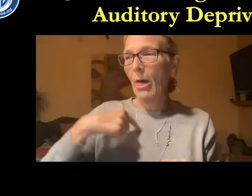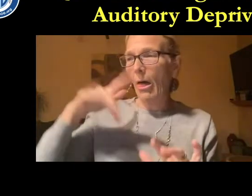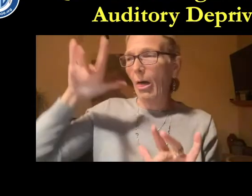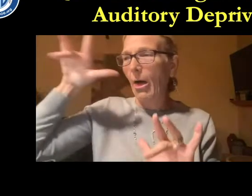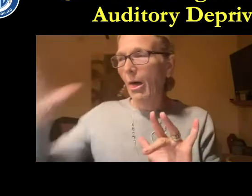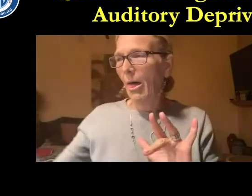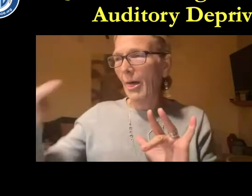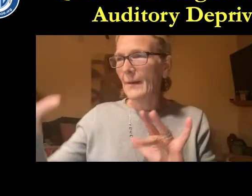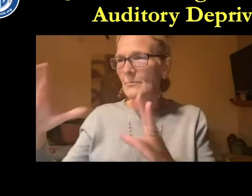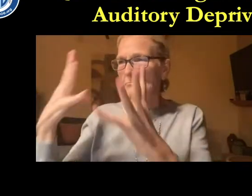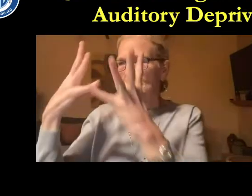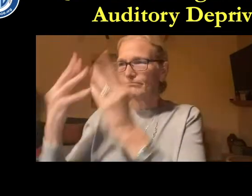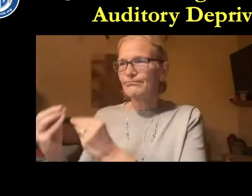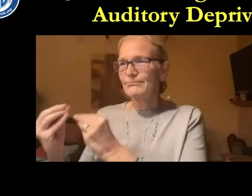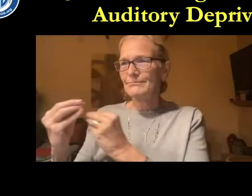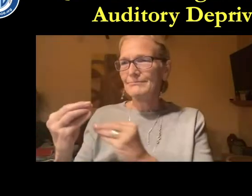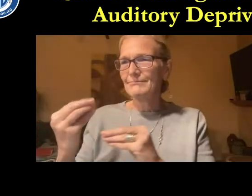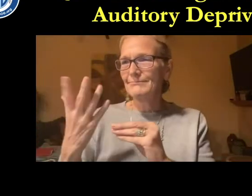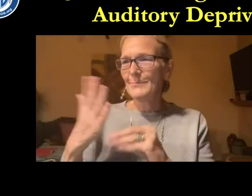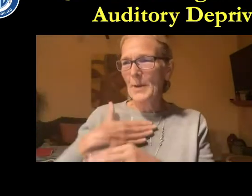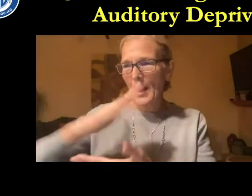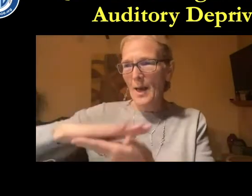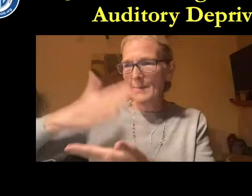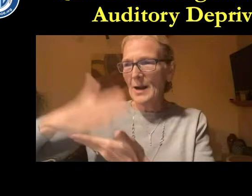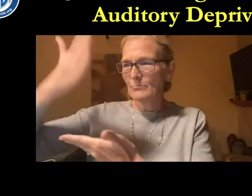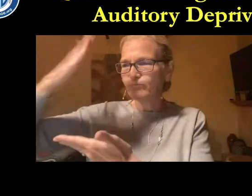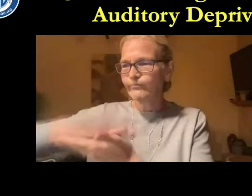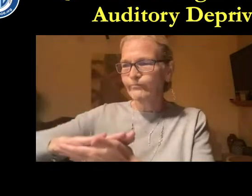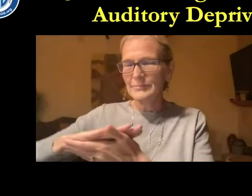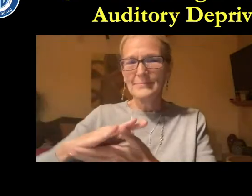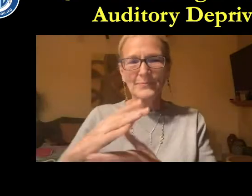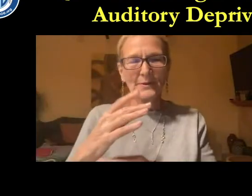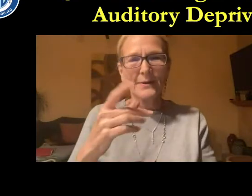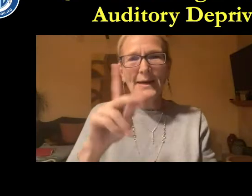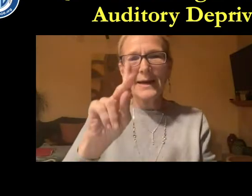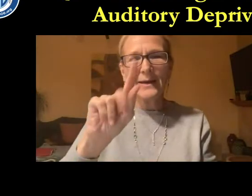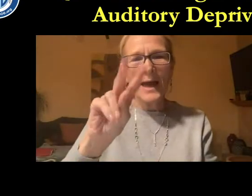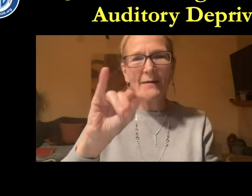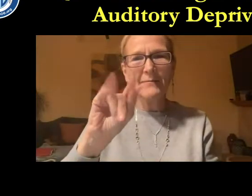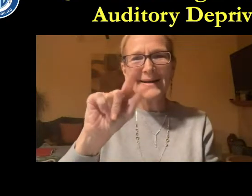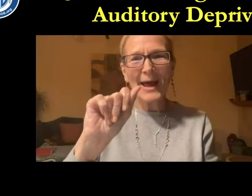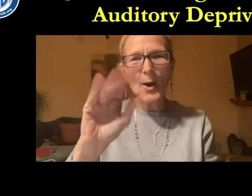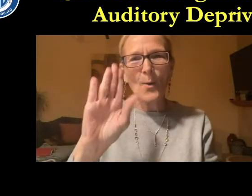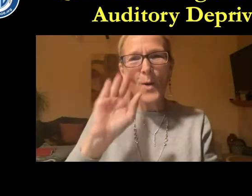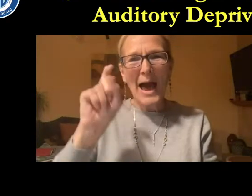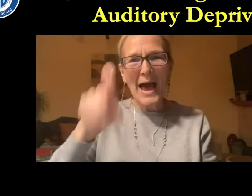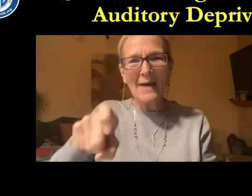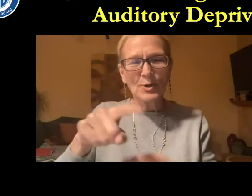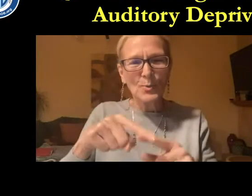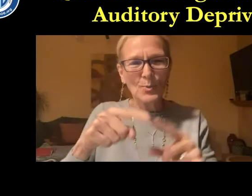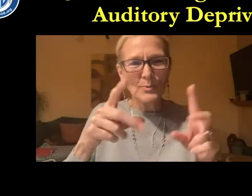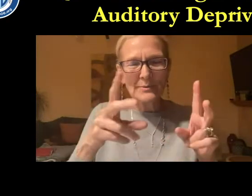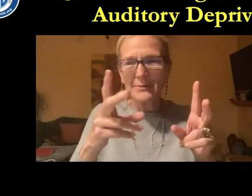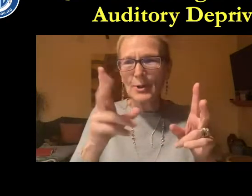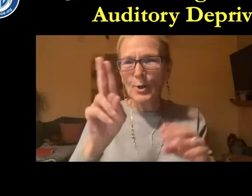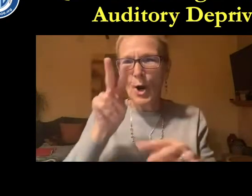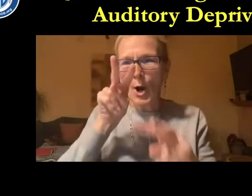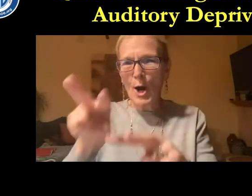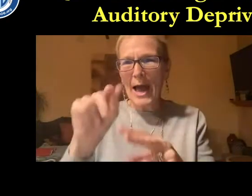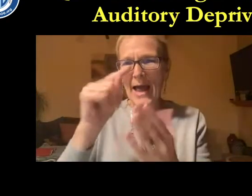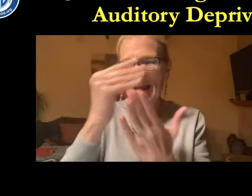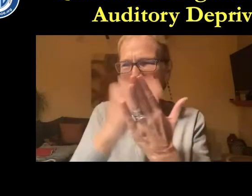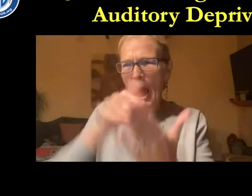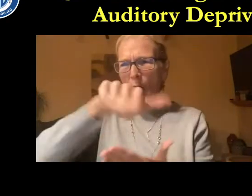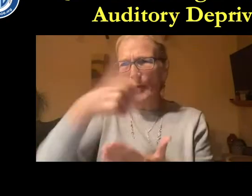mallory let me get my bearings here okay i have some bad news i clicked on my laptop and it